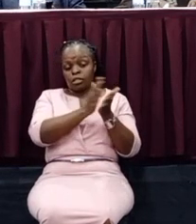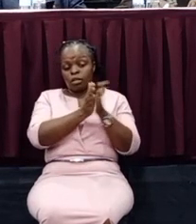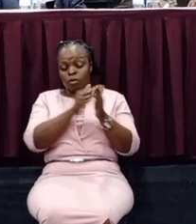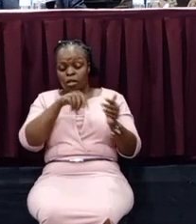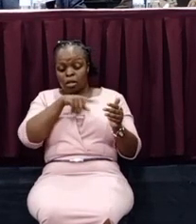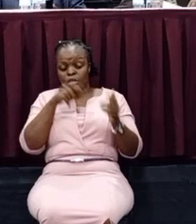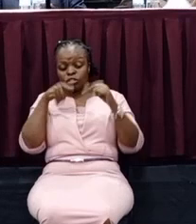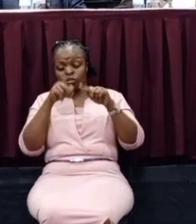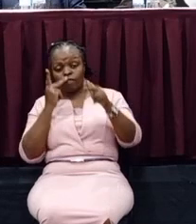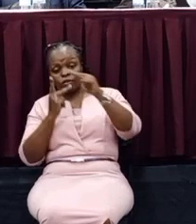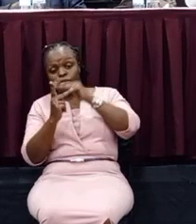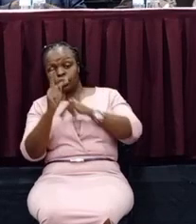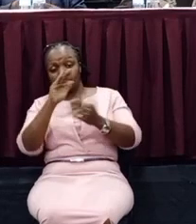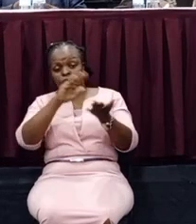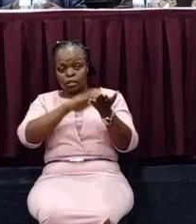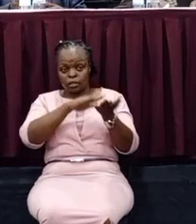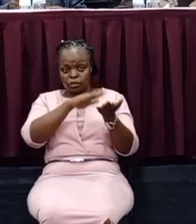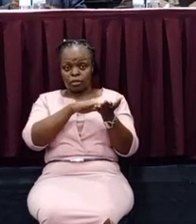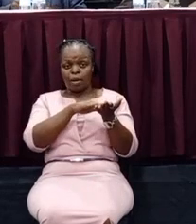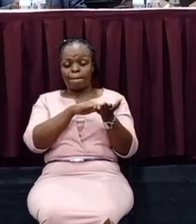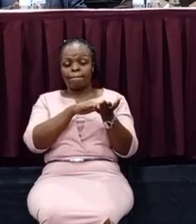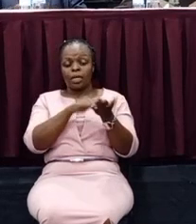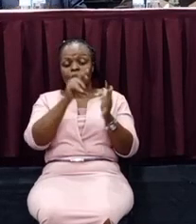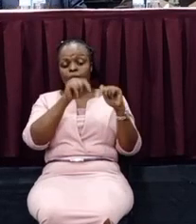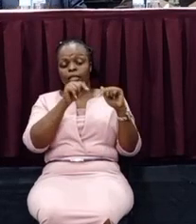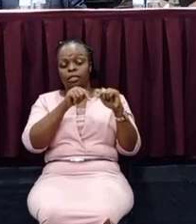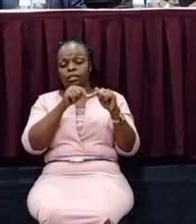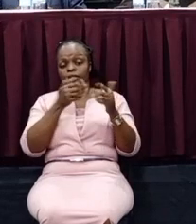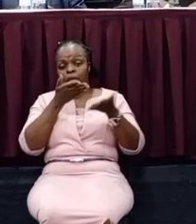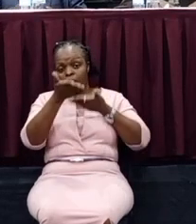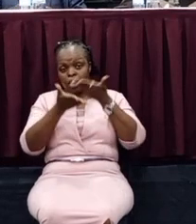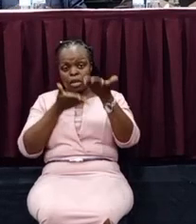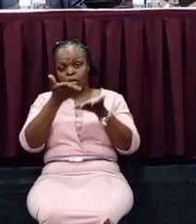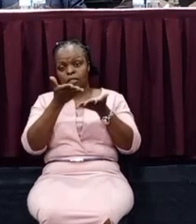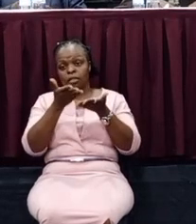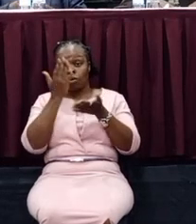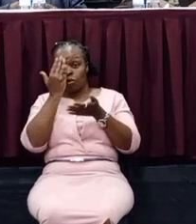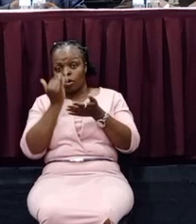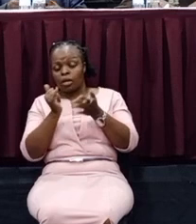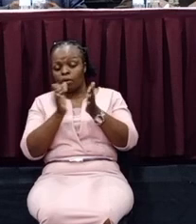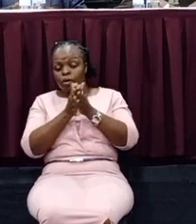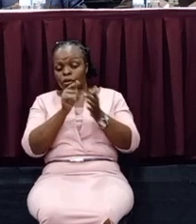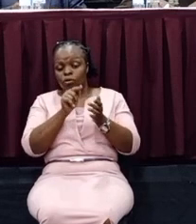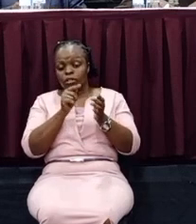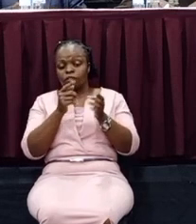and suggestions in these deliberations. With those few remarks, it is my